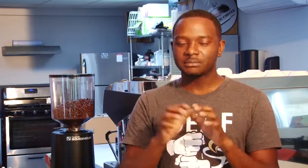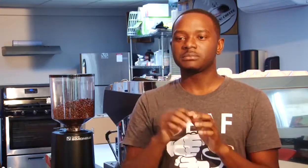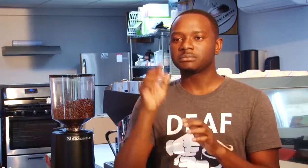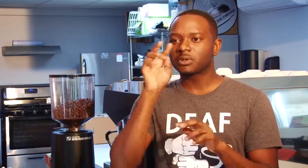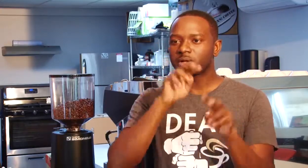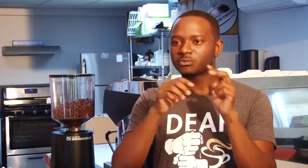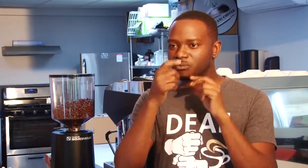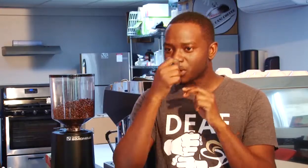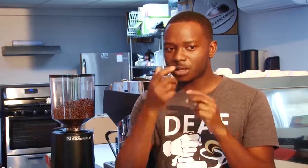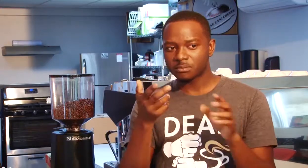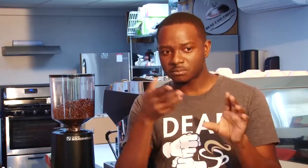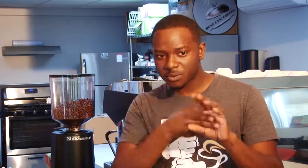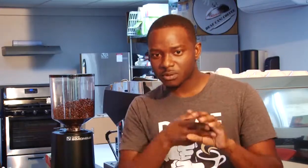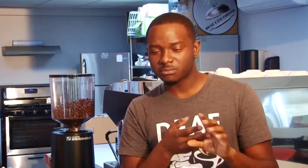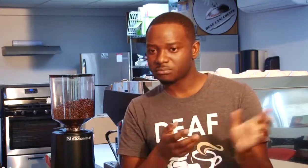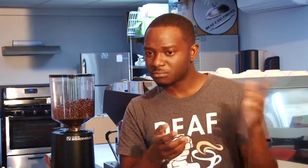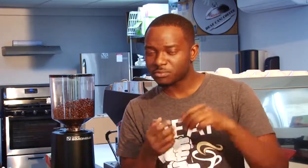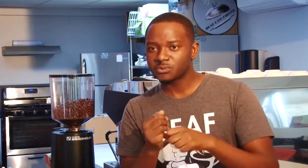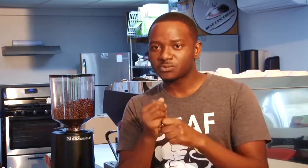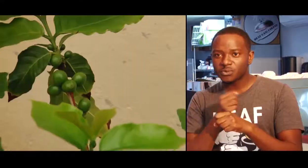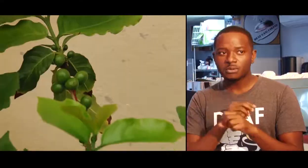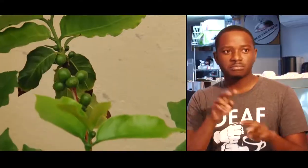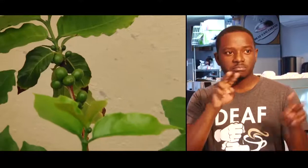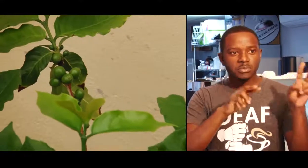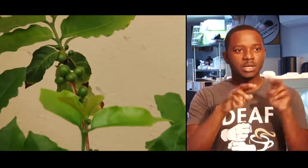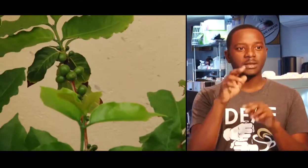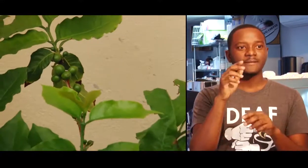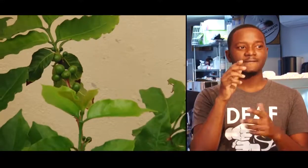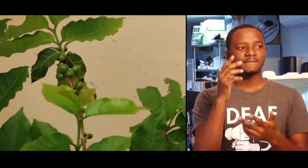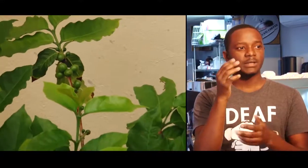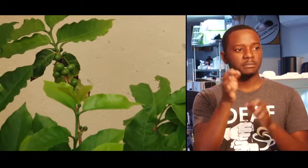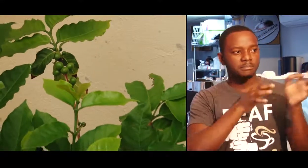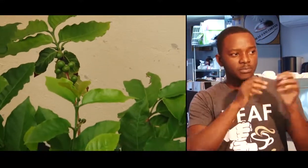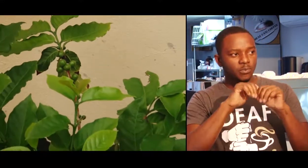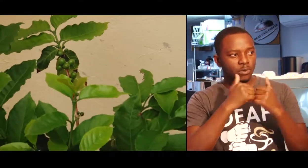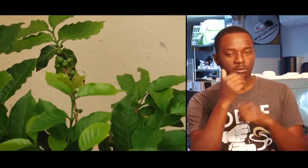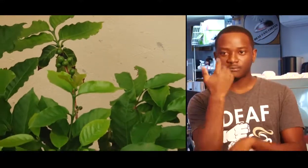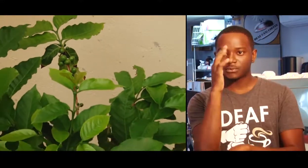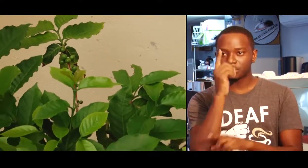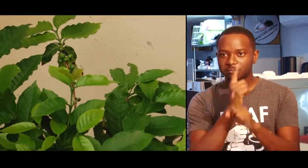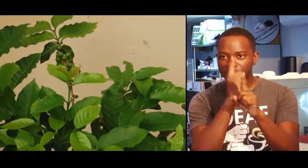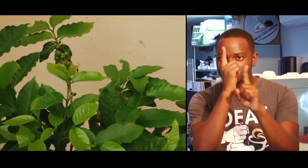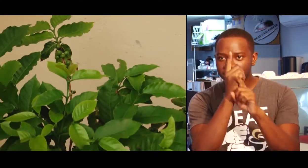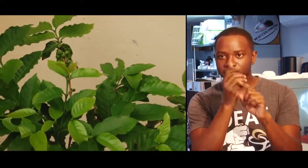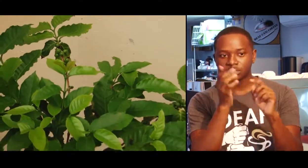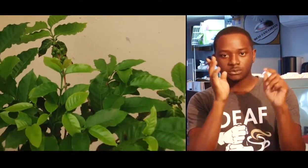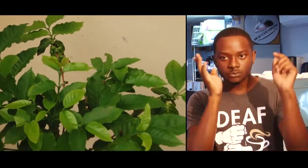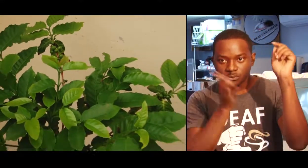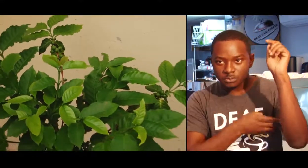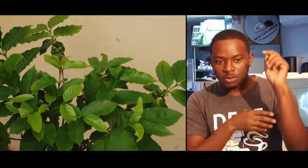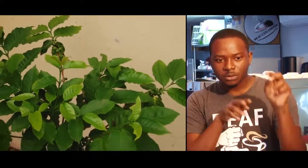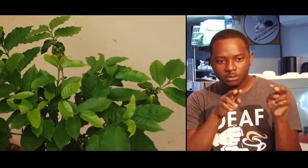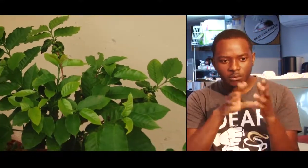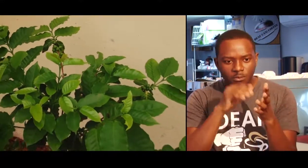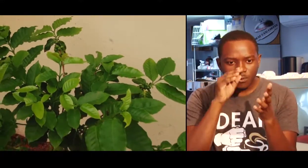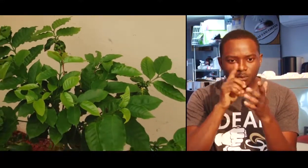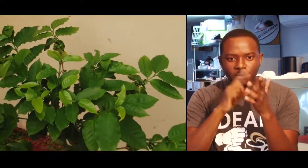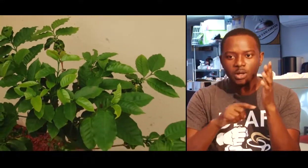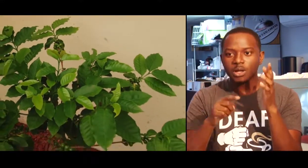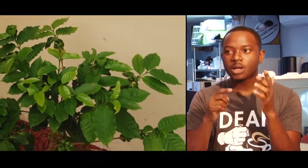sign into our sign language so we could communicate with him. But he showed us around his farm. He showed us how he grows his coffee trees. He taught us how to prune the